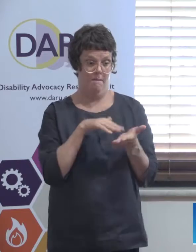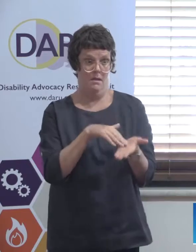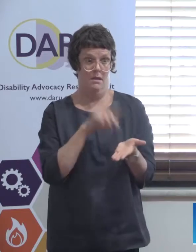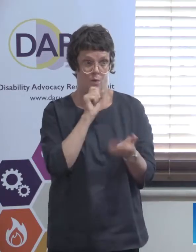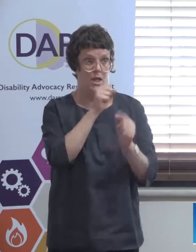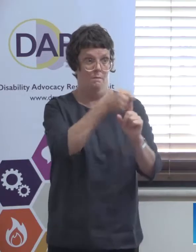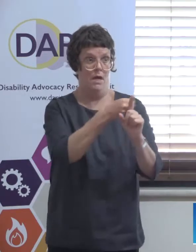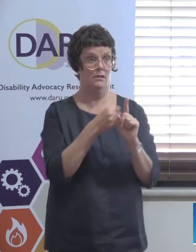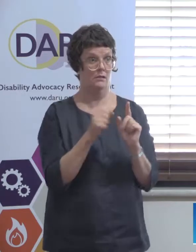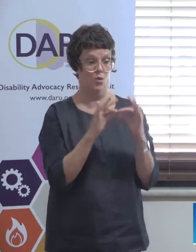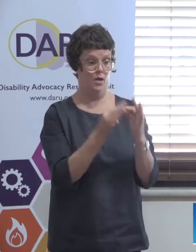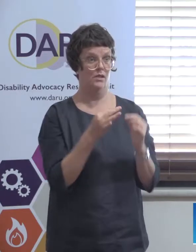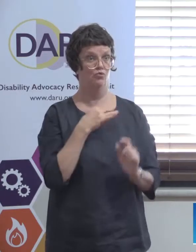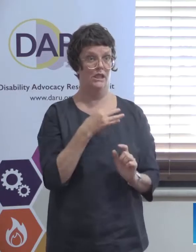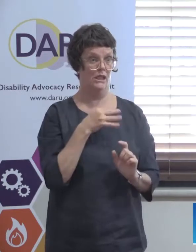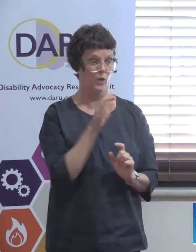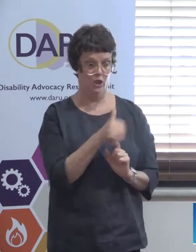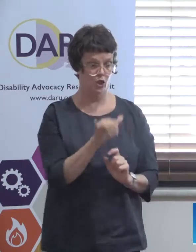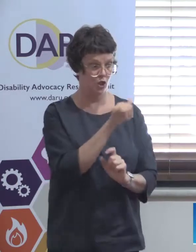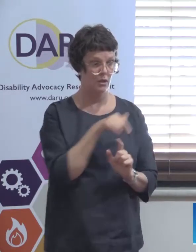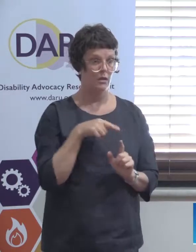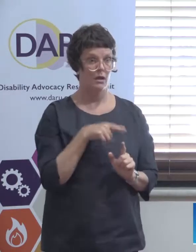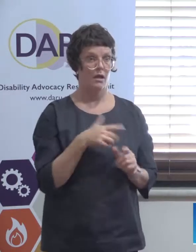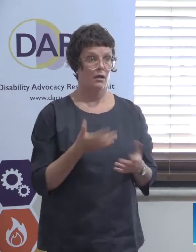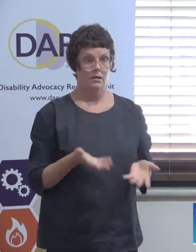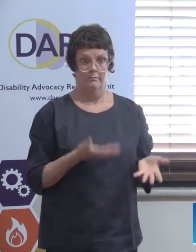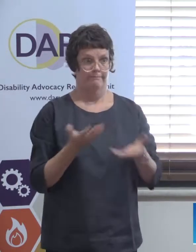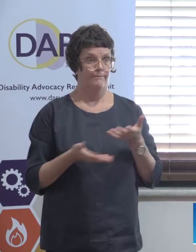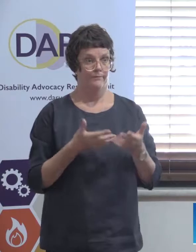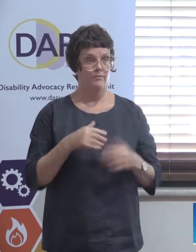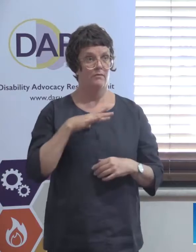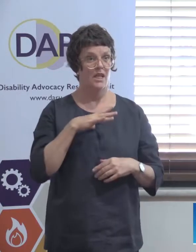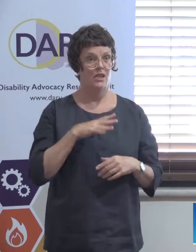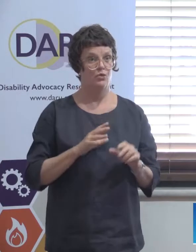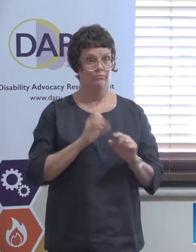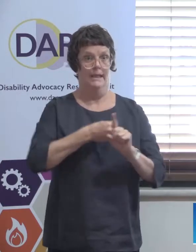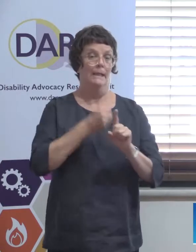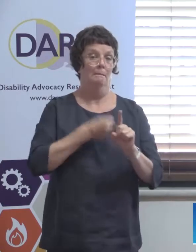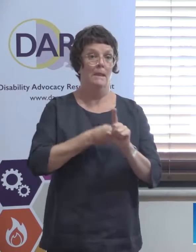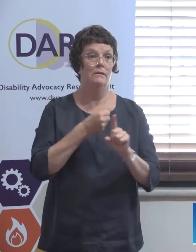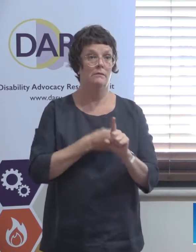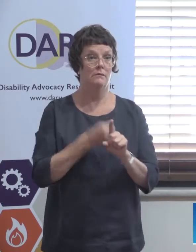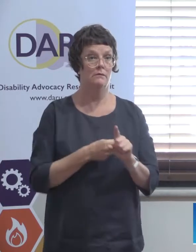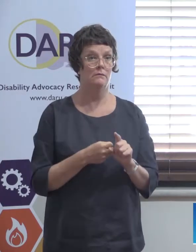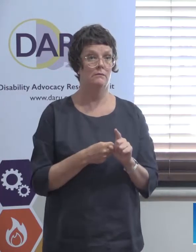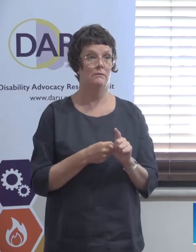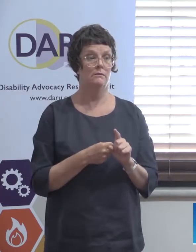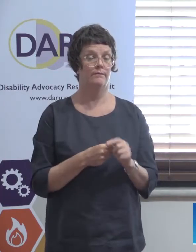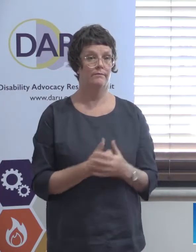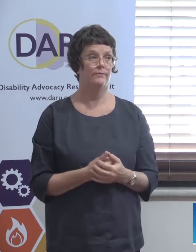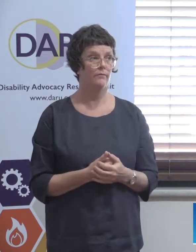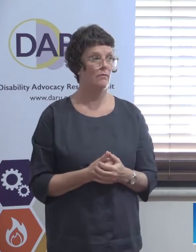organisations who will be at risk will then have to pick up and start doing... start campaigning. And I think... I think you do have an...